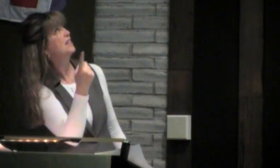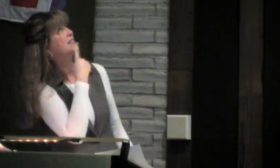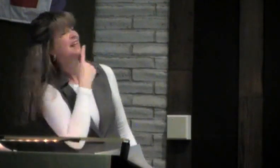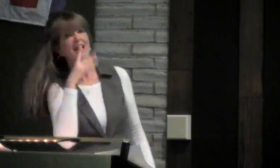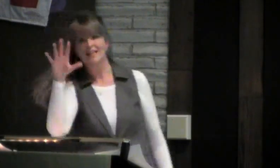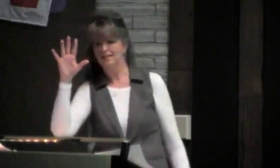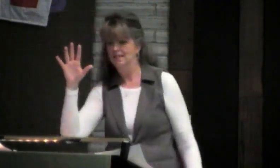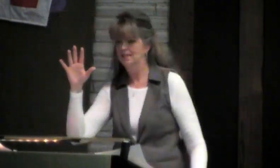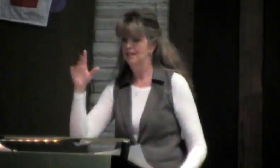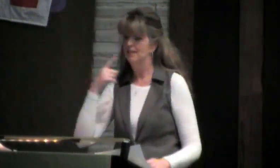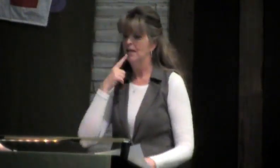says,